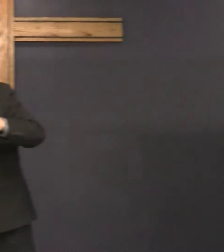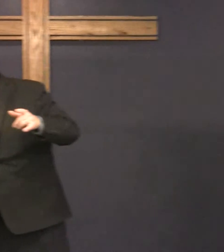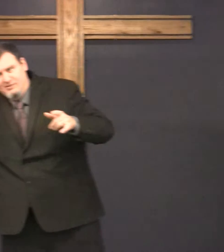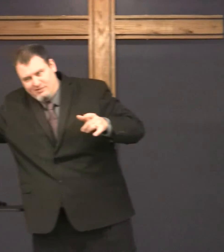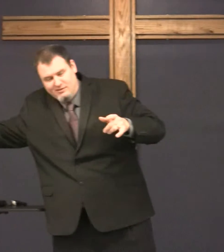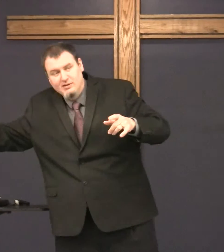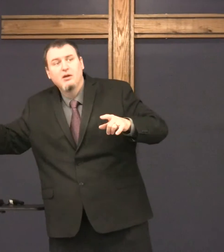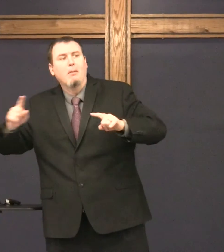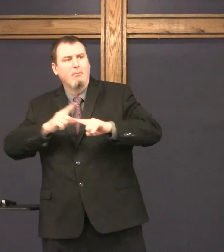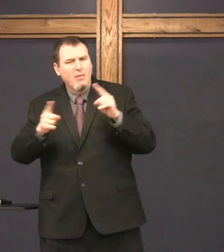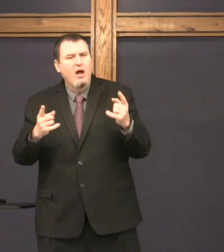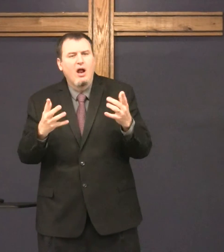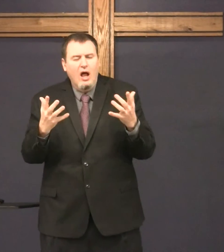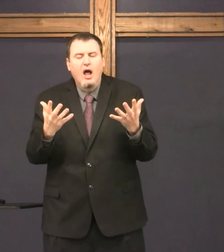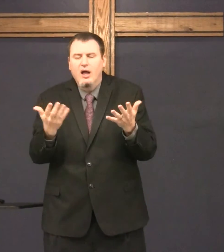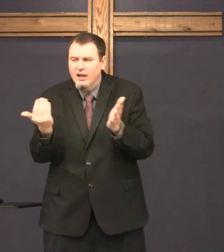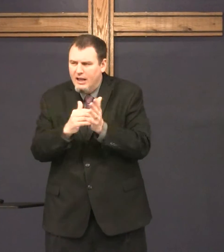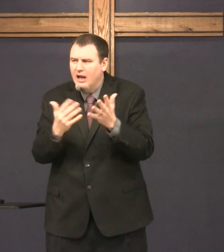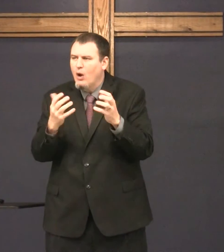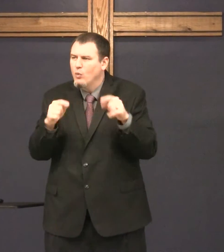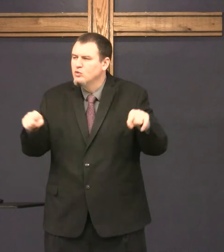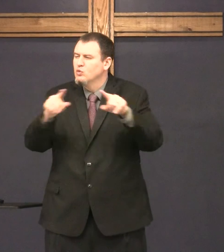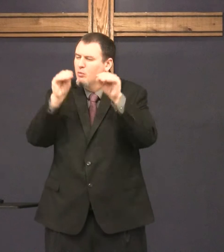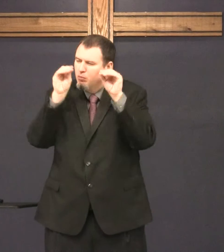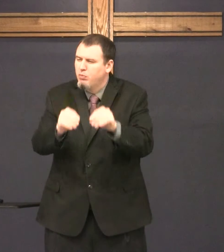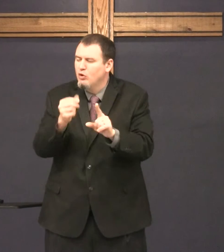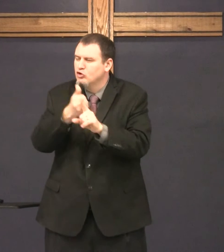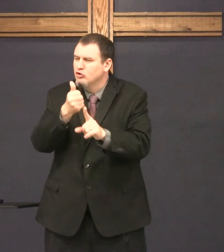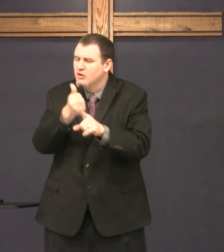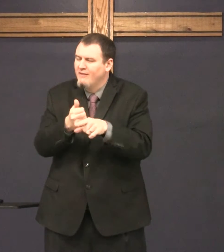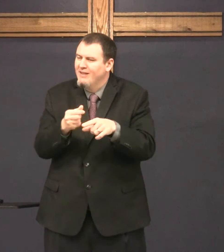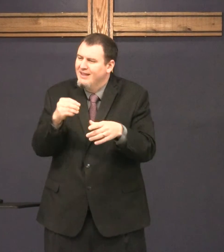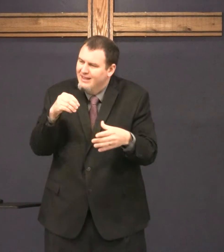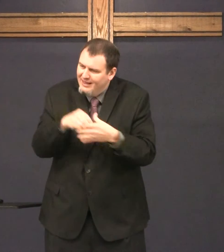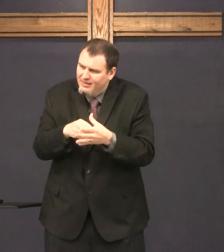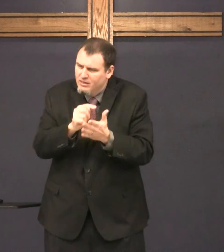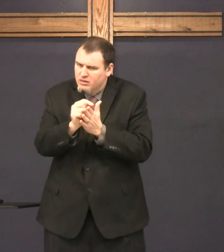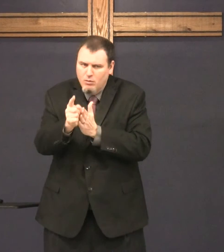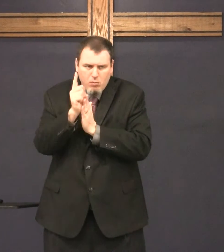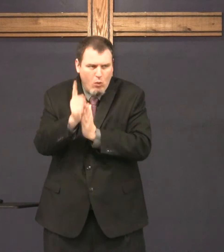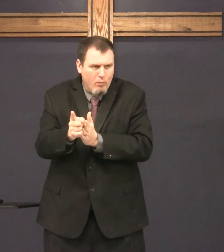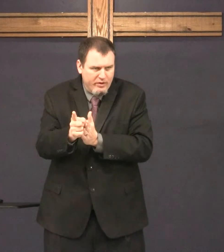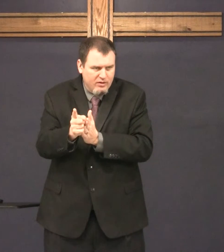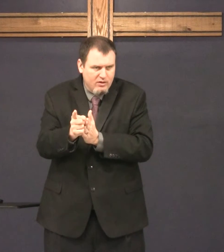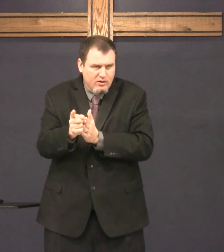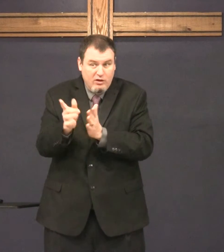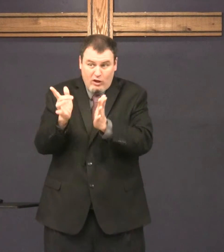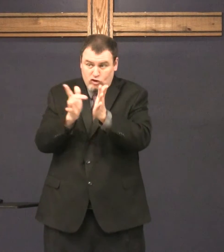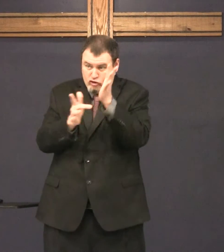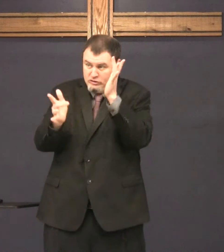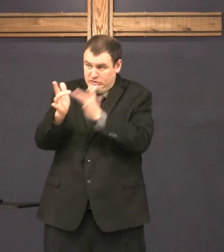So, we know what happened. But, again, I want you to put yourself, I want you to put yourself in that moment.